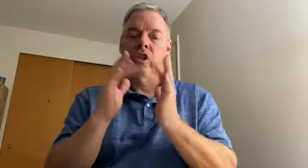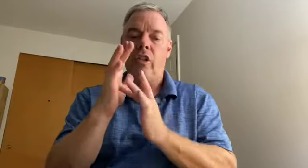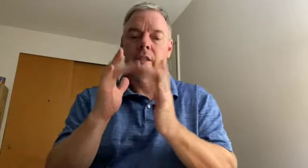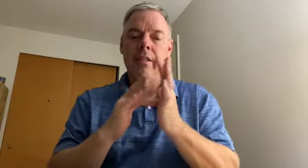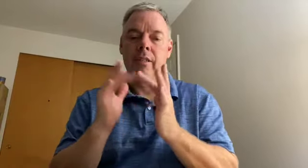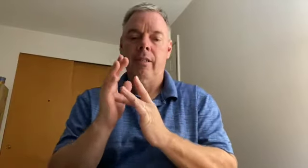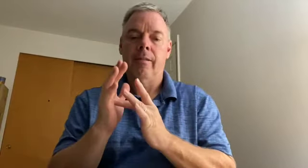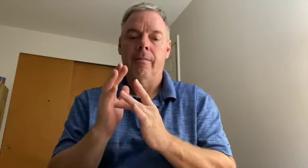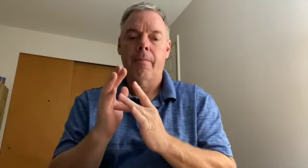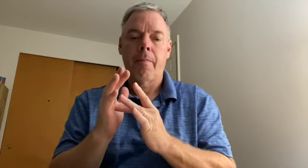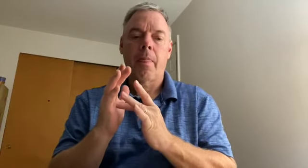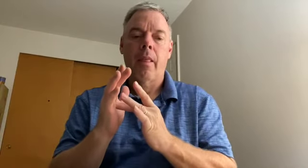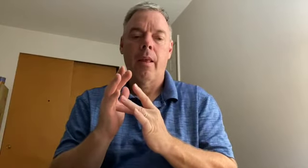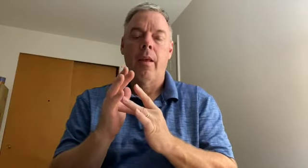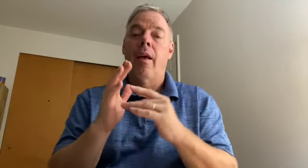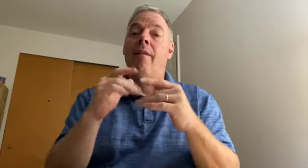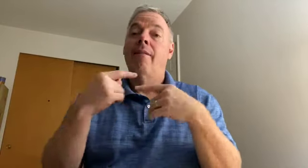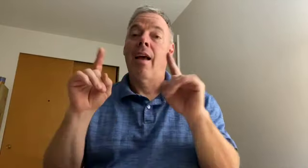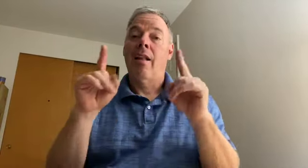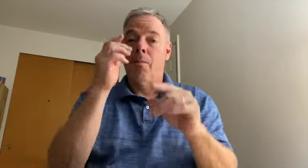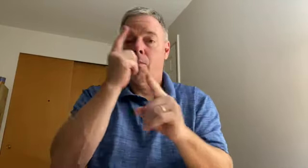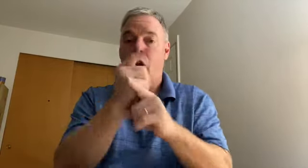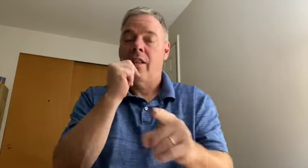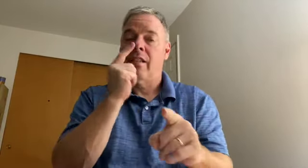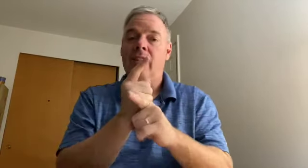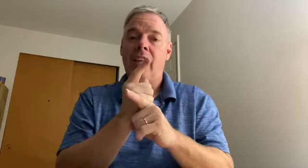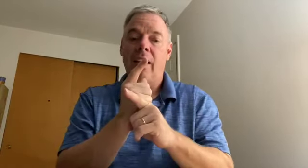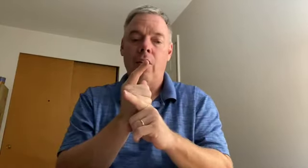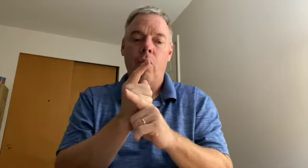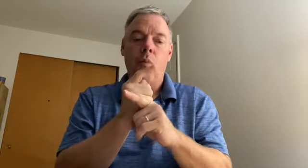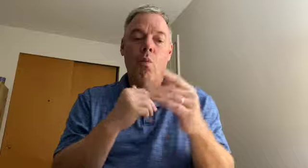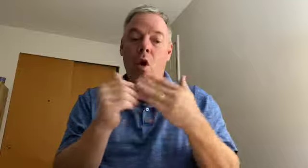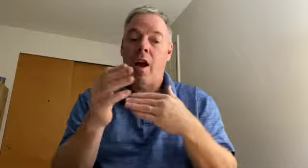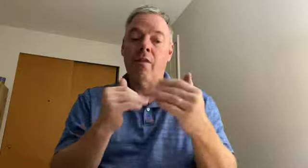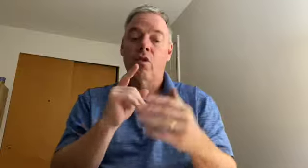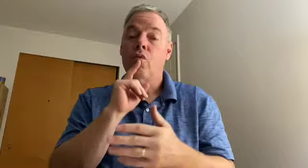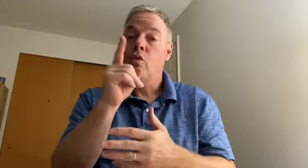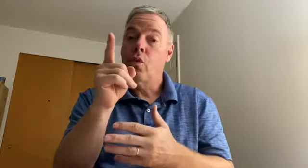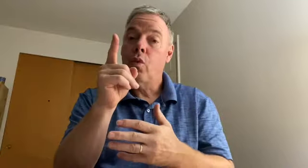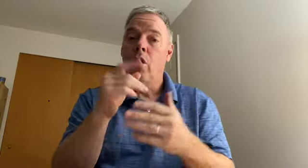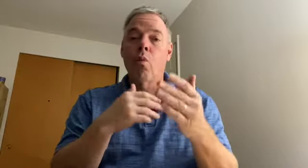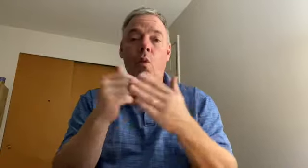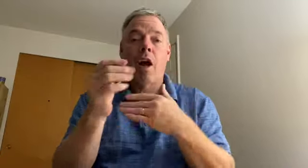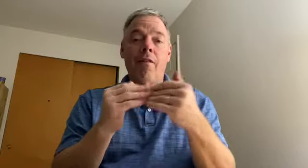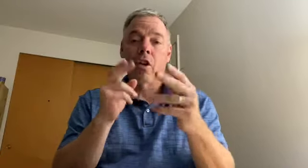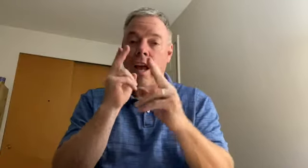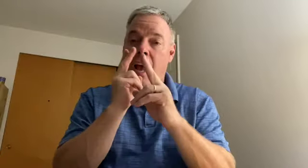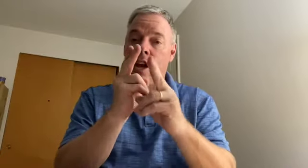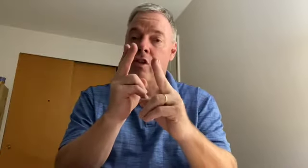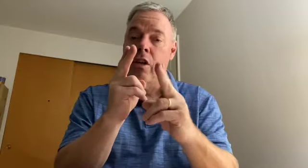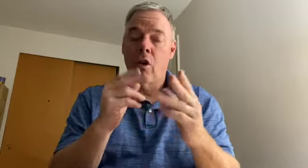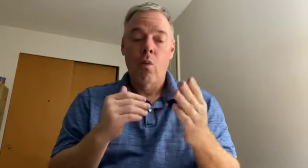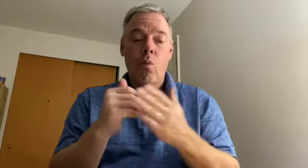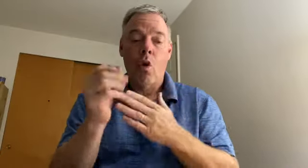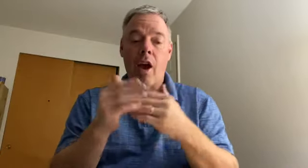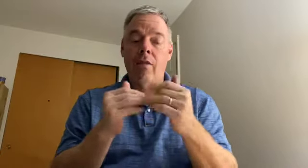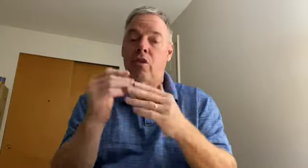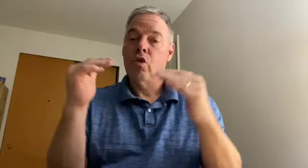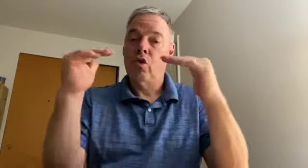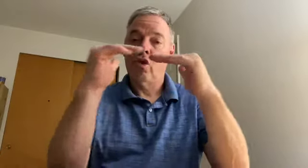understanding will guard your hearts and minds in Christ Jesus finally brothers and sisters whatever is true whatever